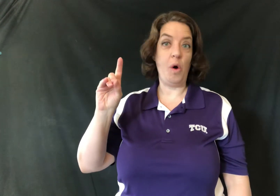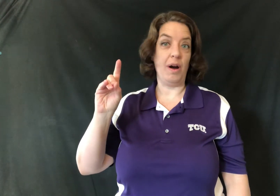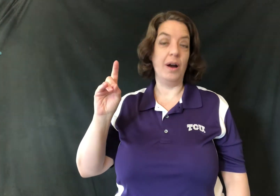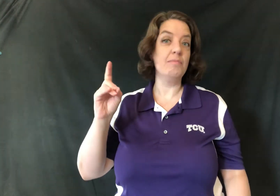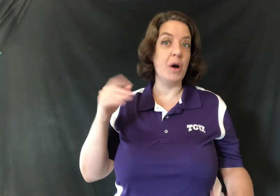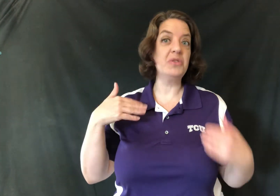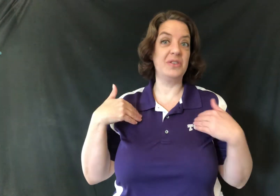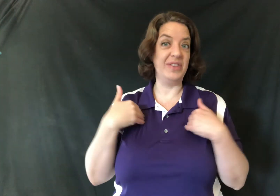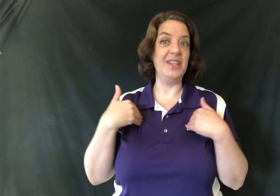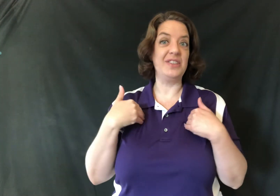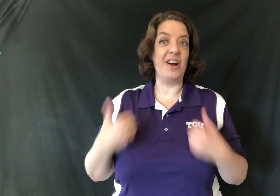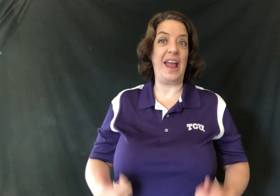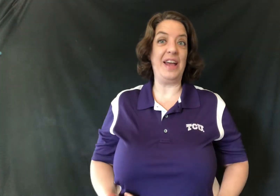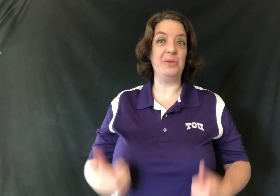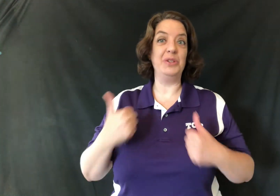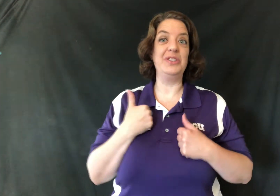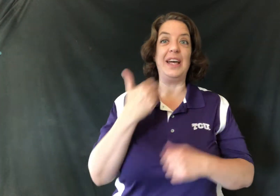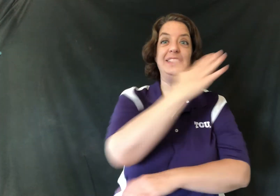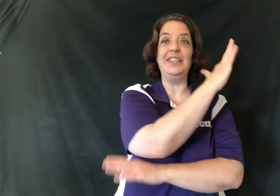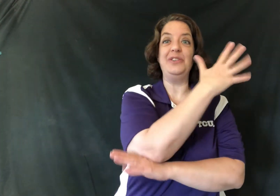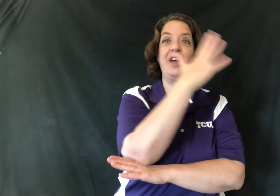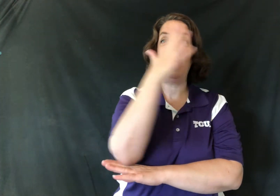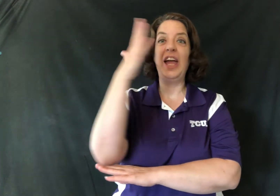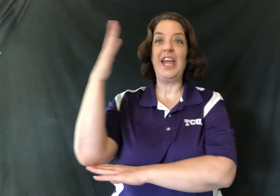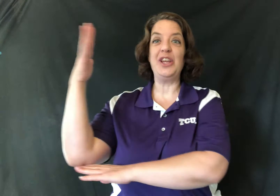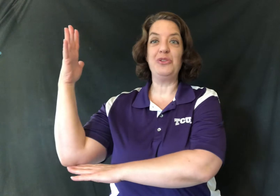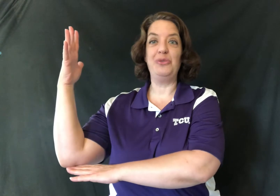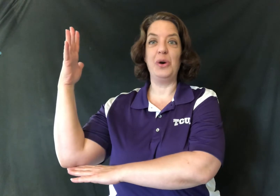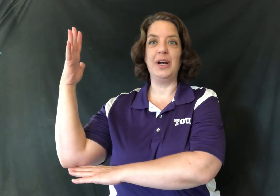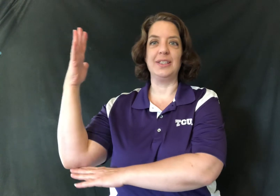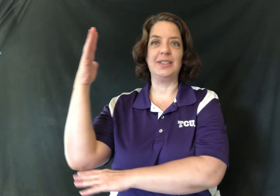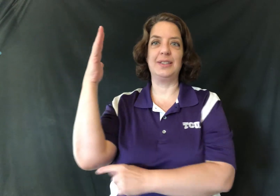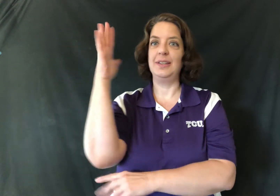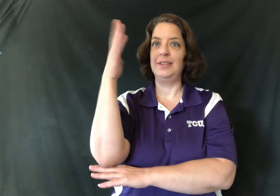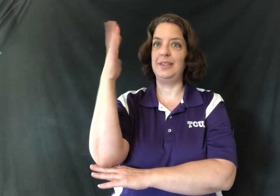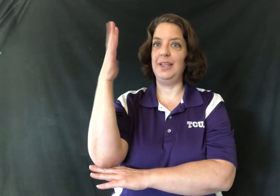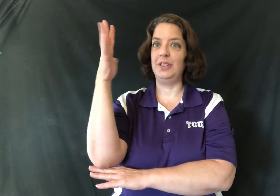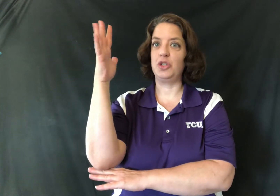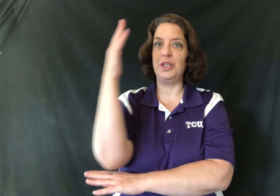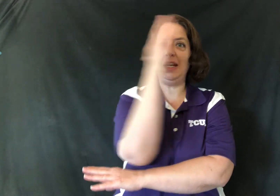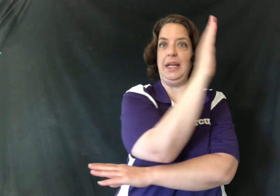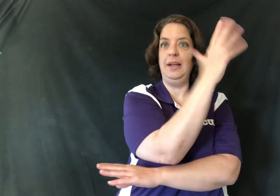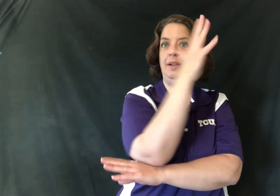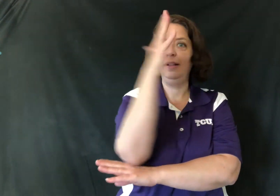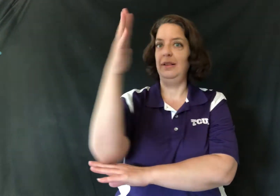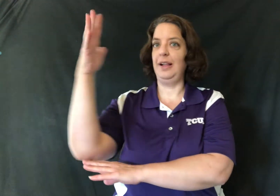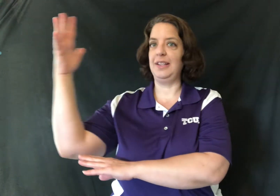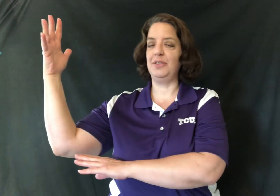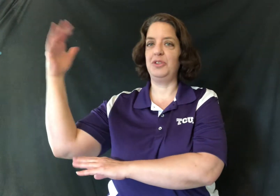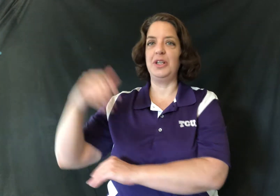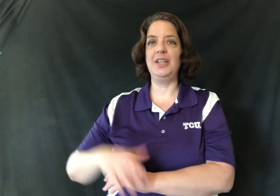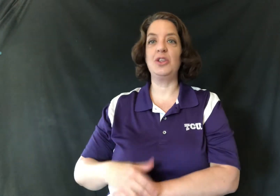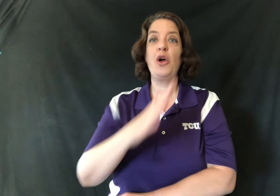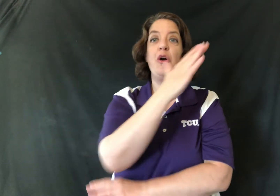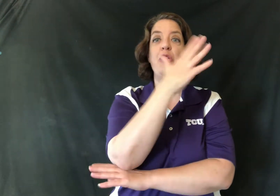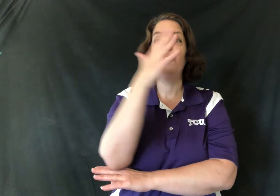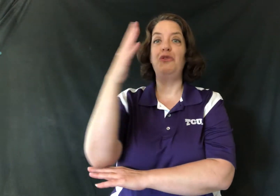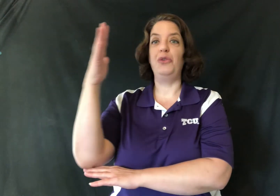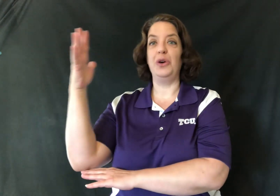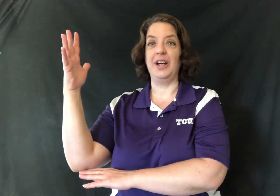most of these are animals that live in a forest see tree lots of trees forest